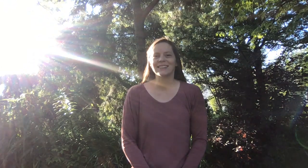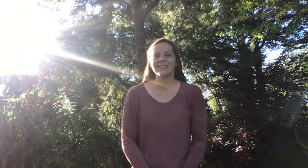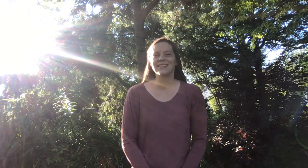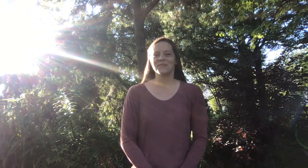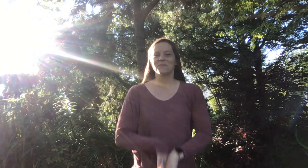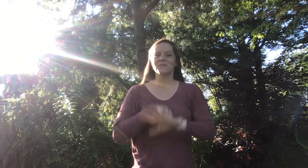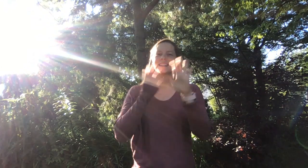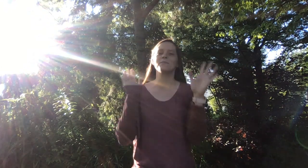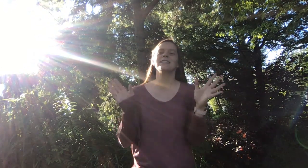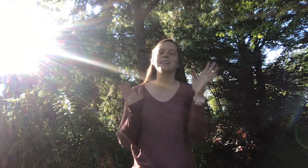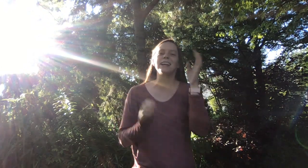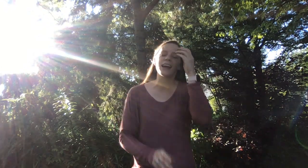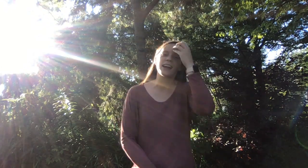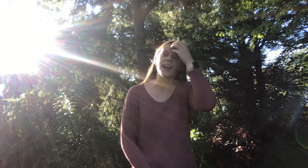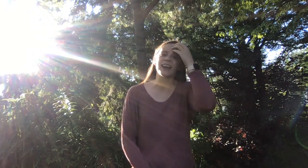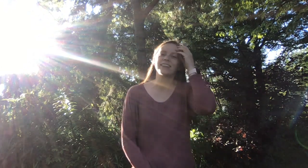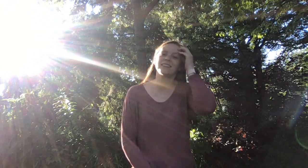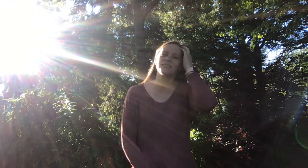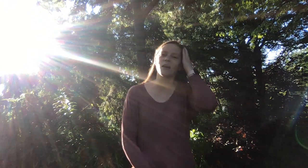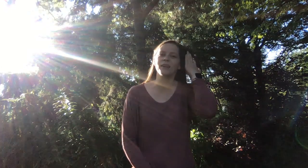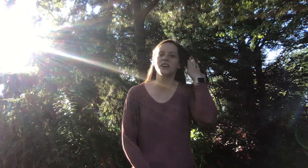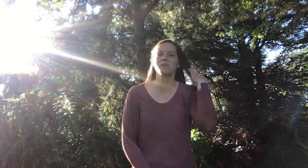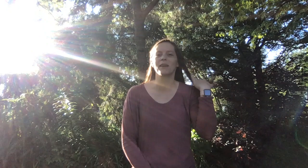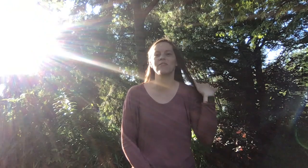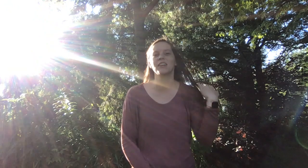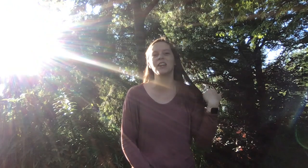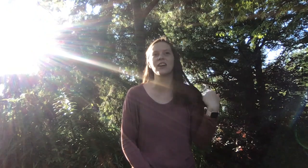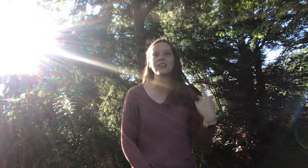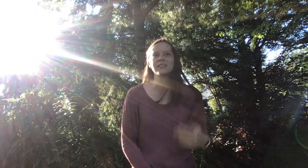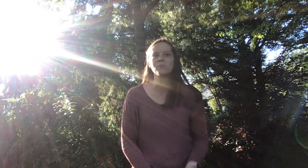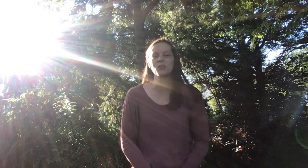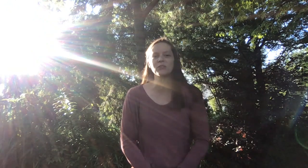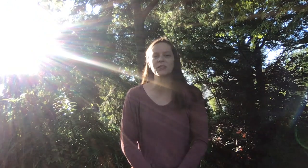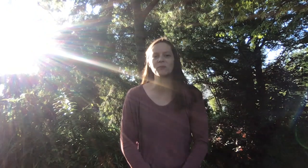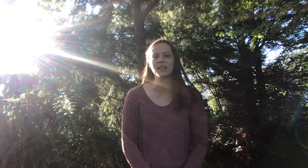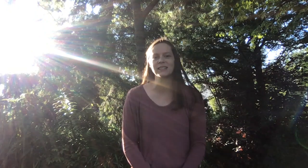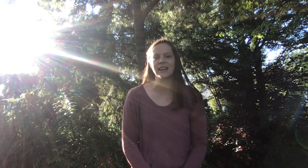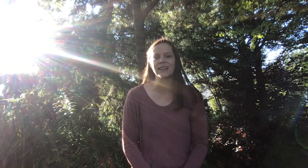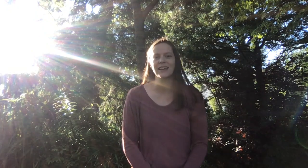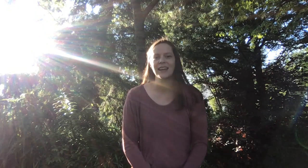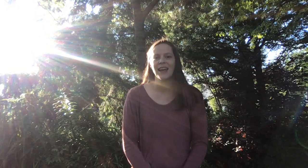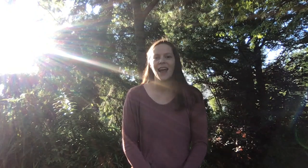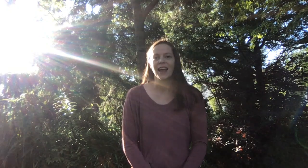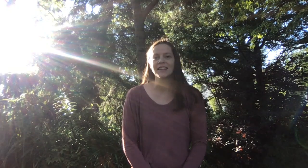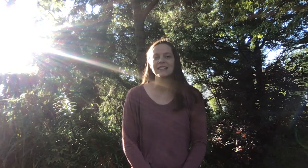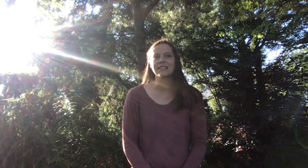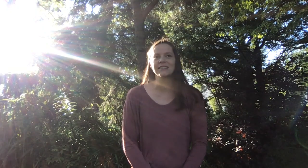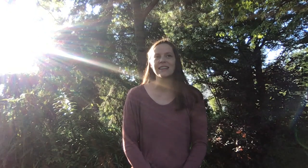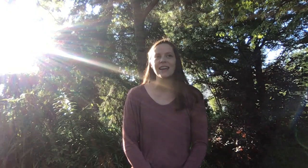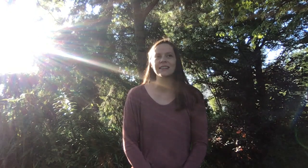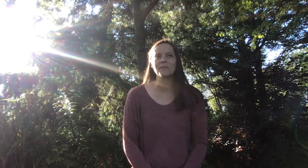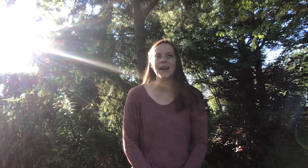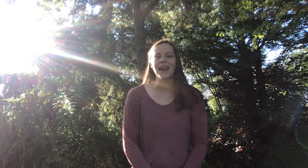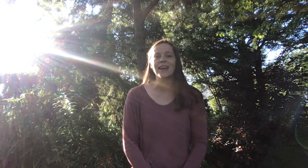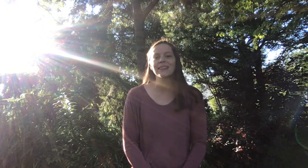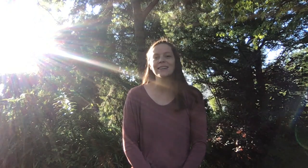Hi! It's Miss Leah again. I'm here in my front yard. It's a beautiful spring day, and today is May 8th,